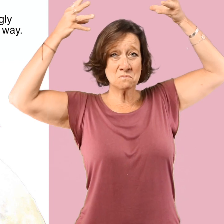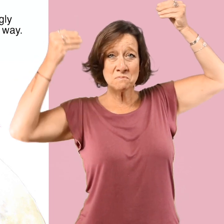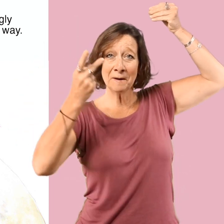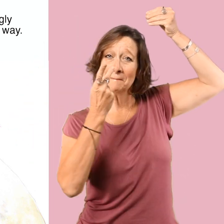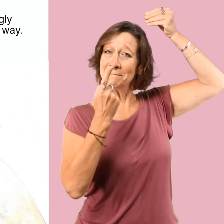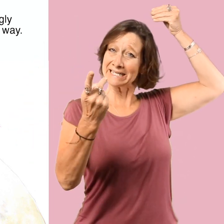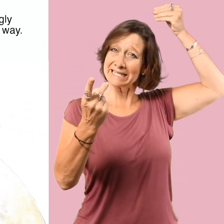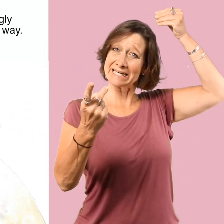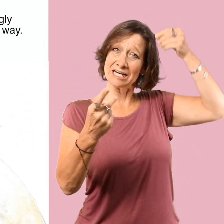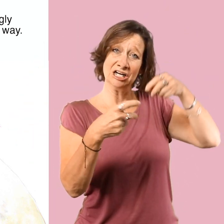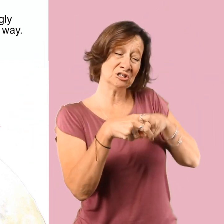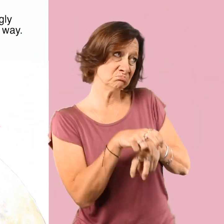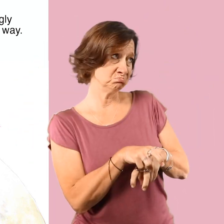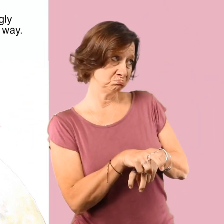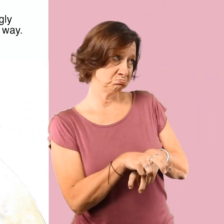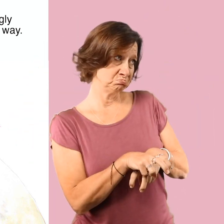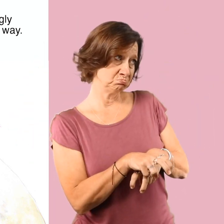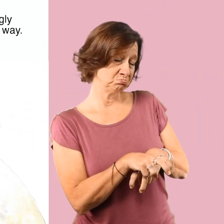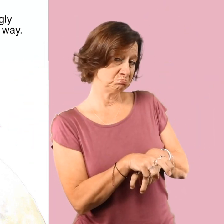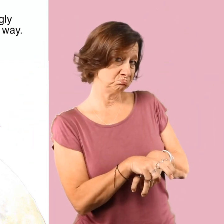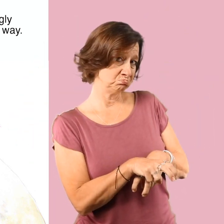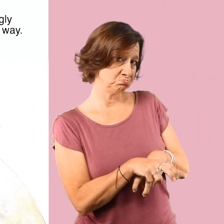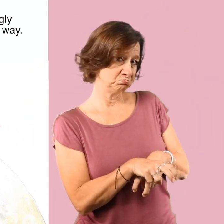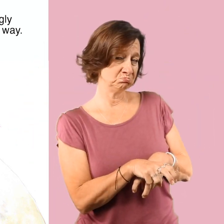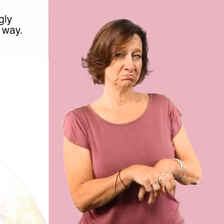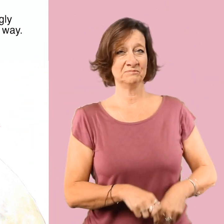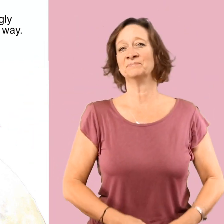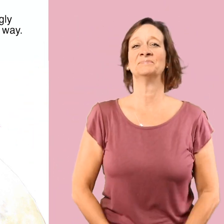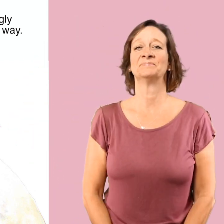And here she is with her big pink bow, looking sad.